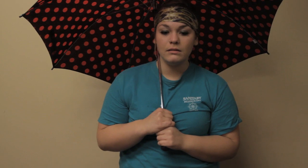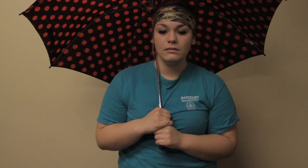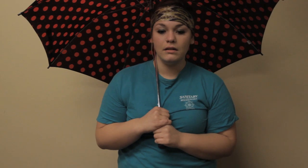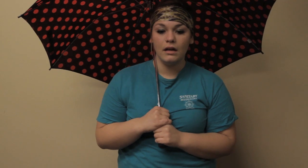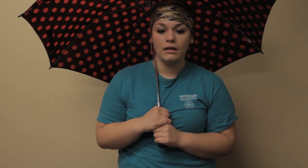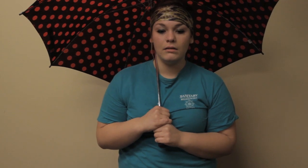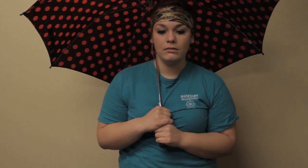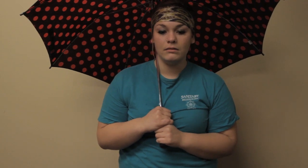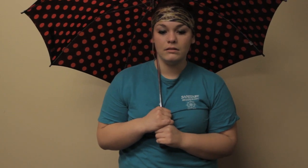down.